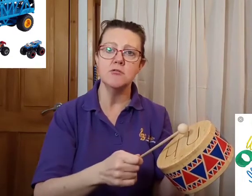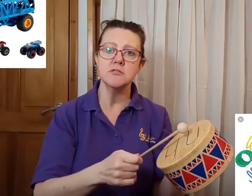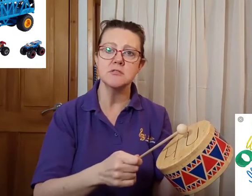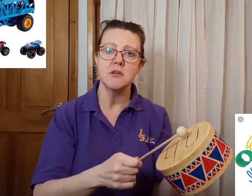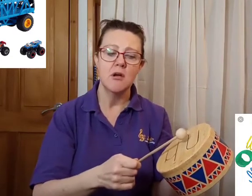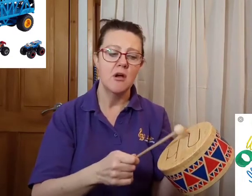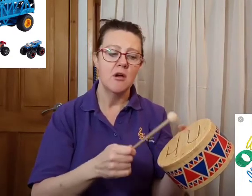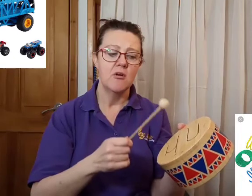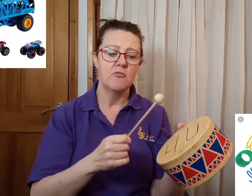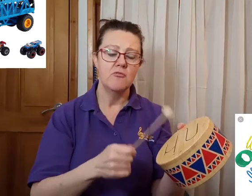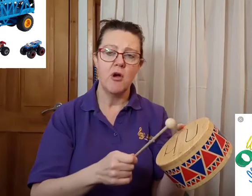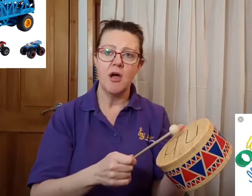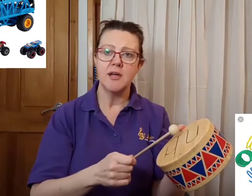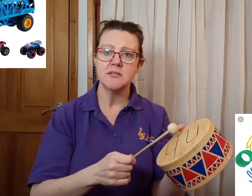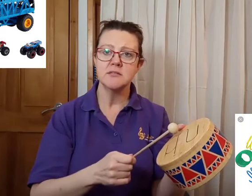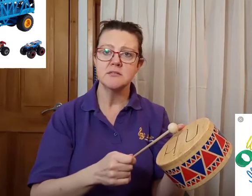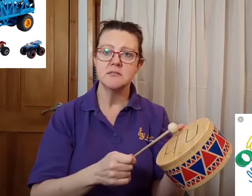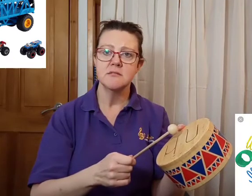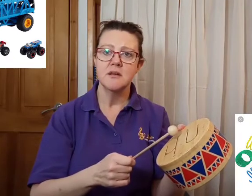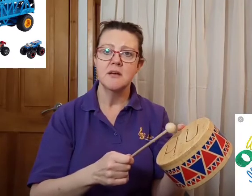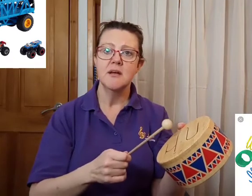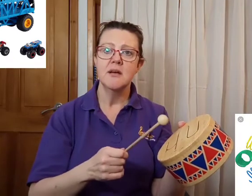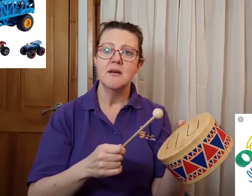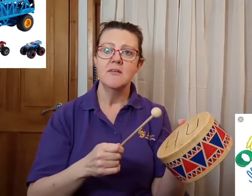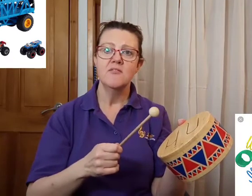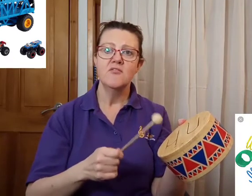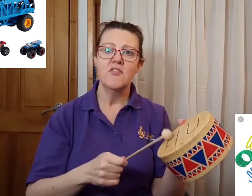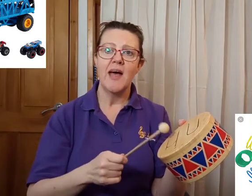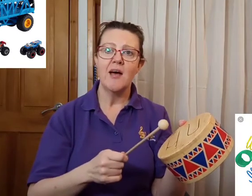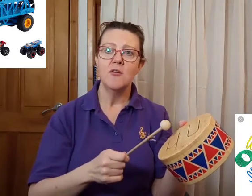right down.